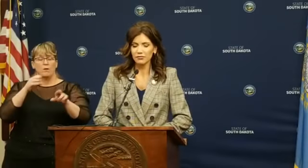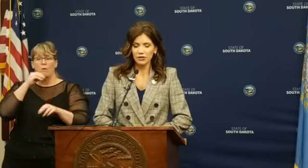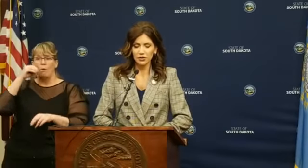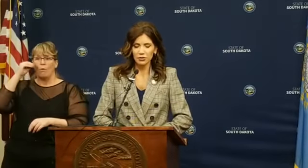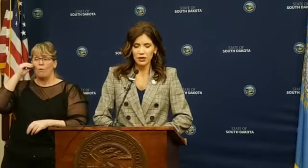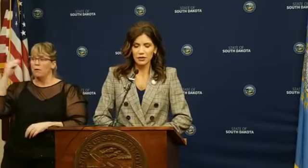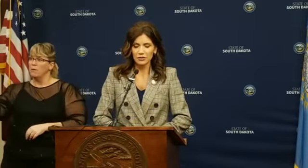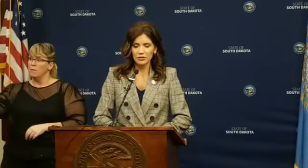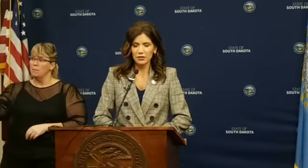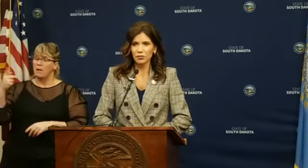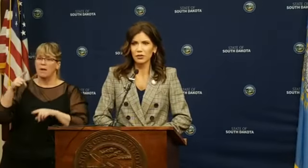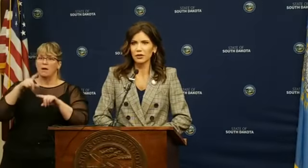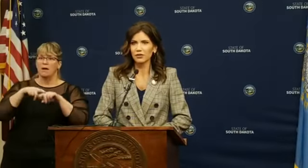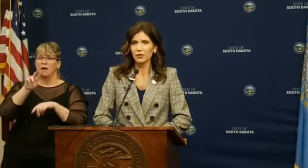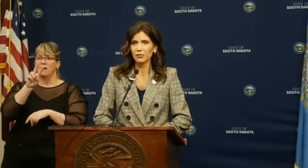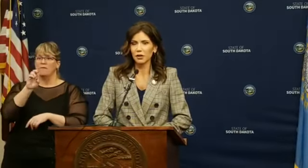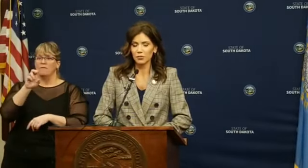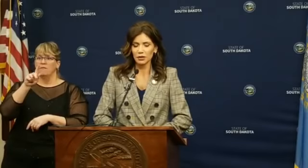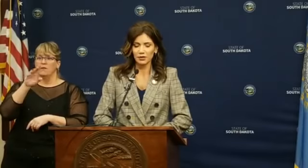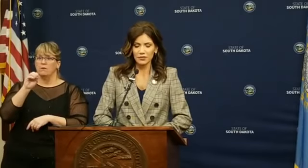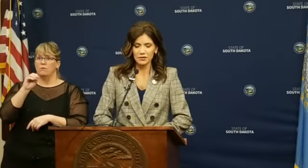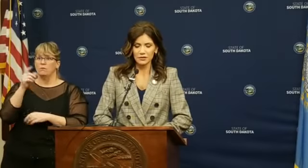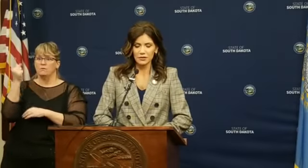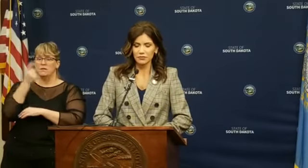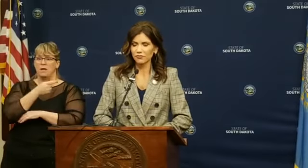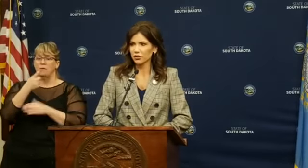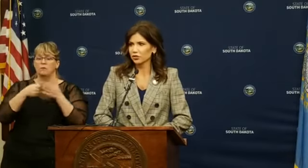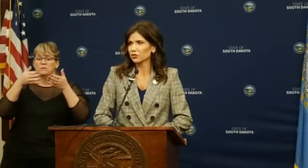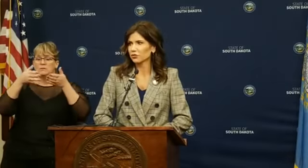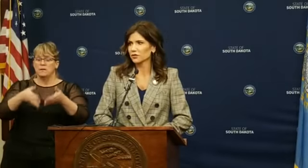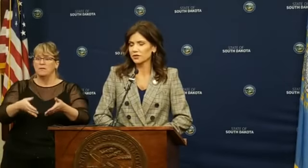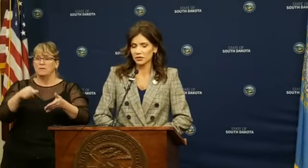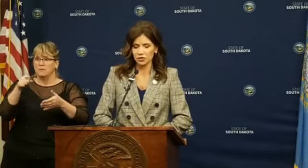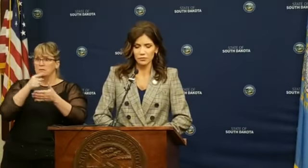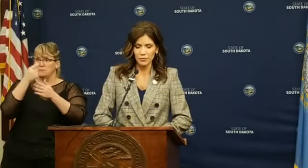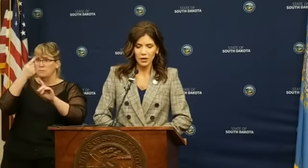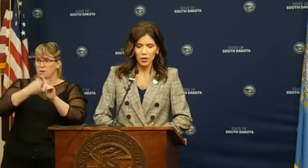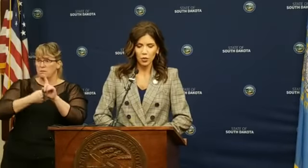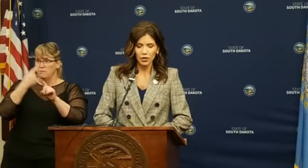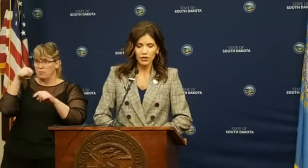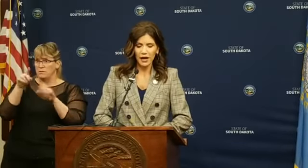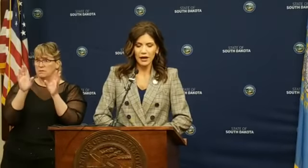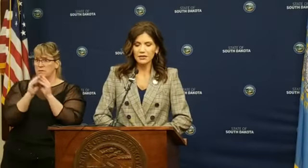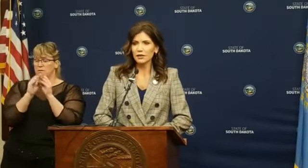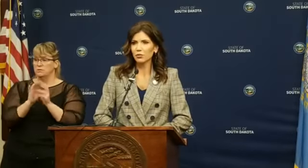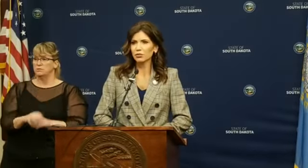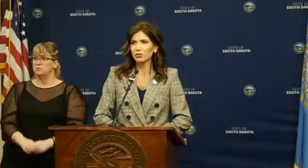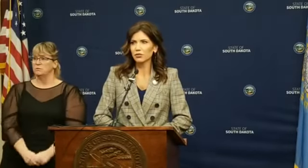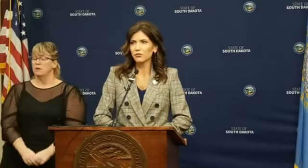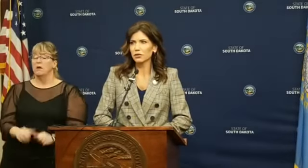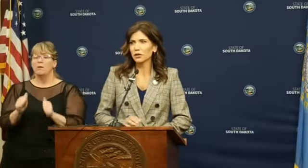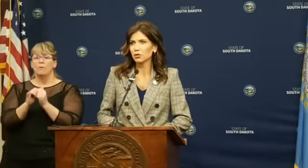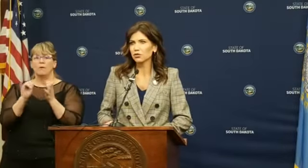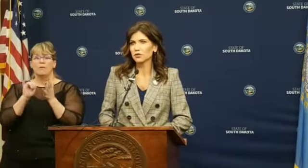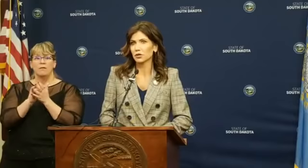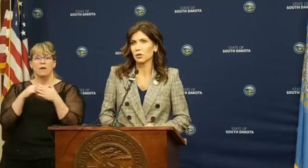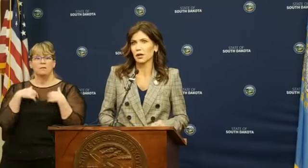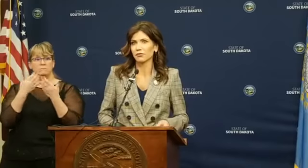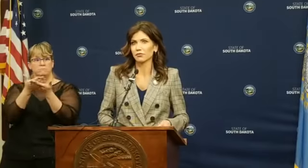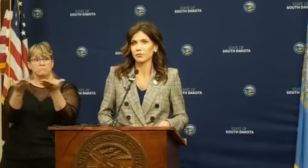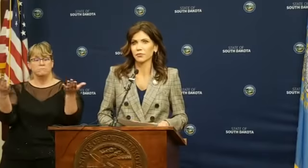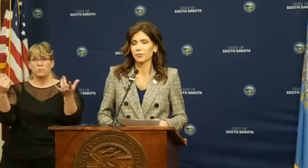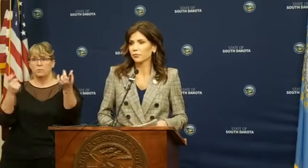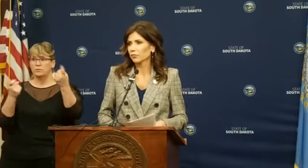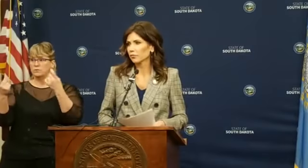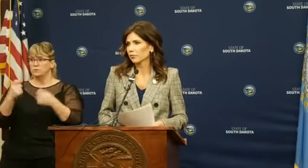come back on veto day to deal with anything that might be left to finish this session. With that, I will turn it over to any questions you